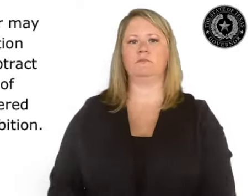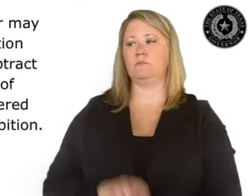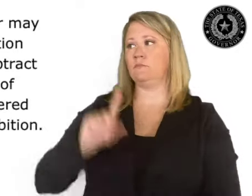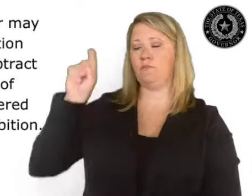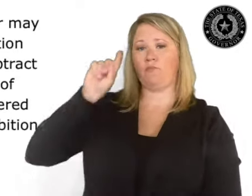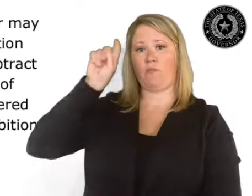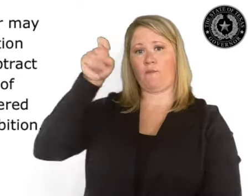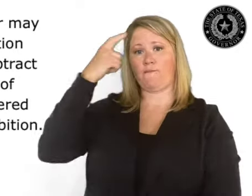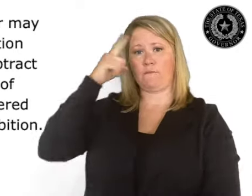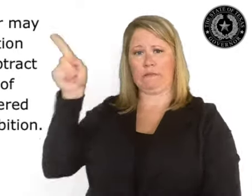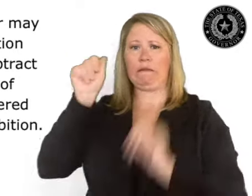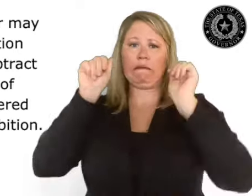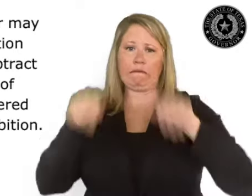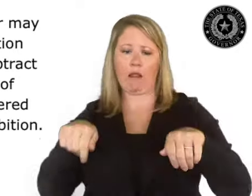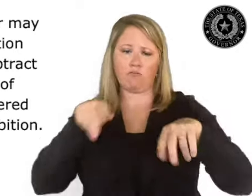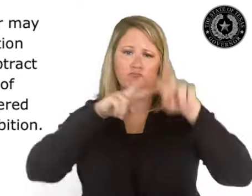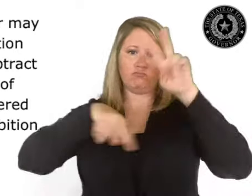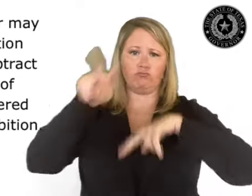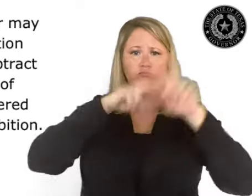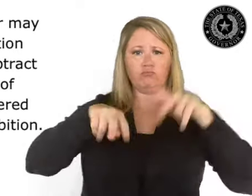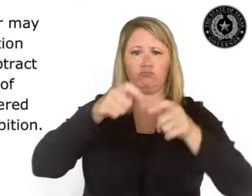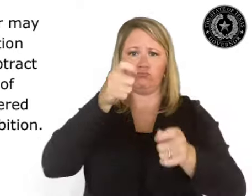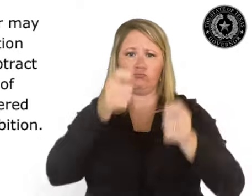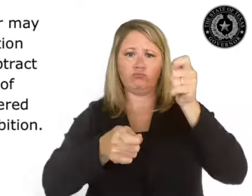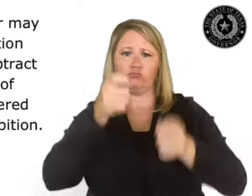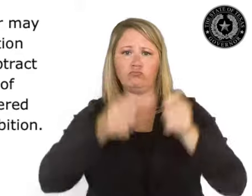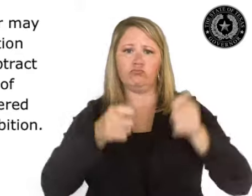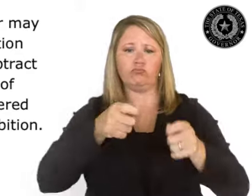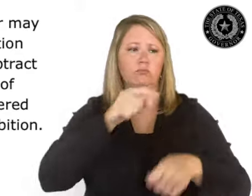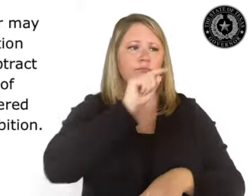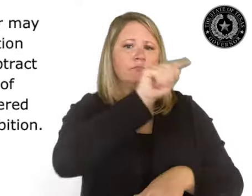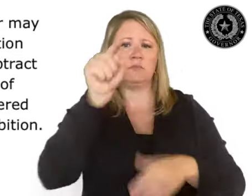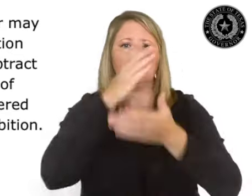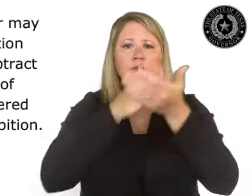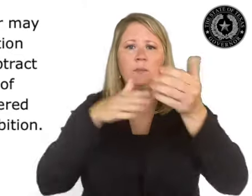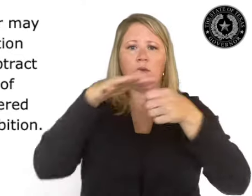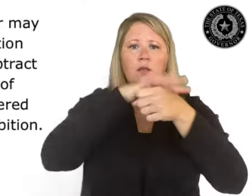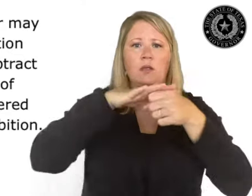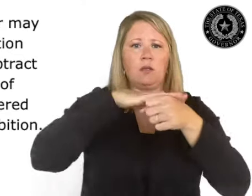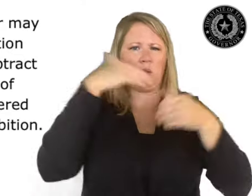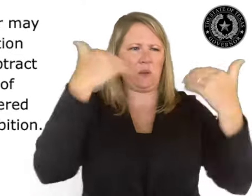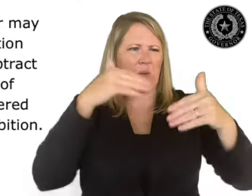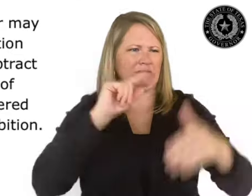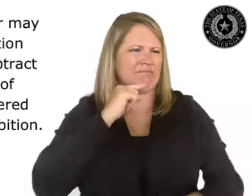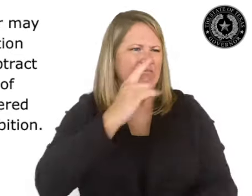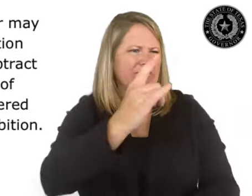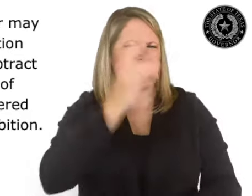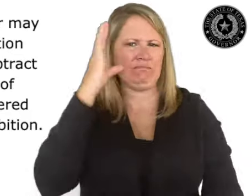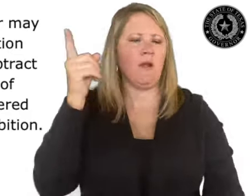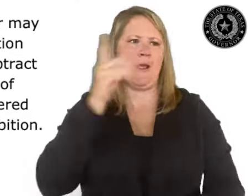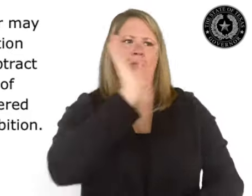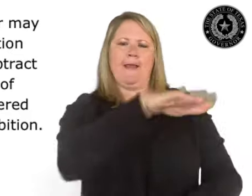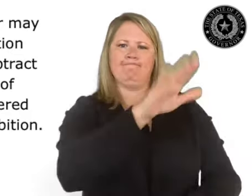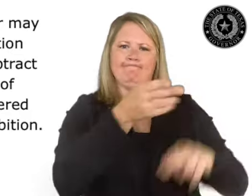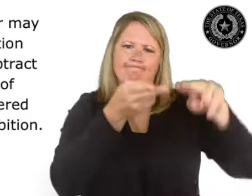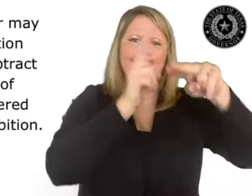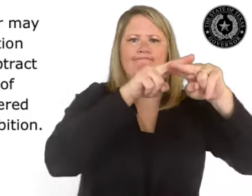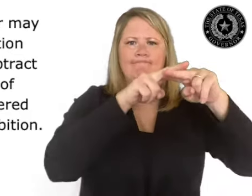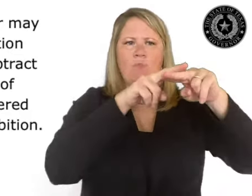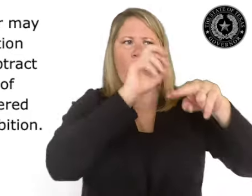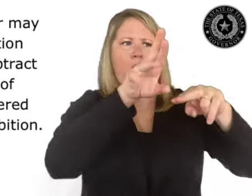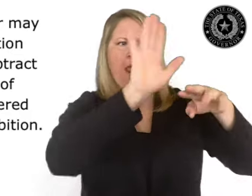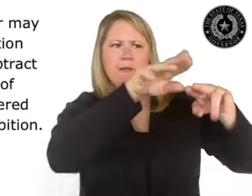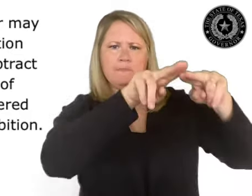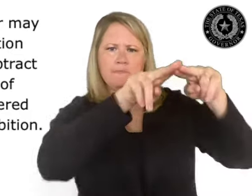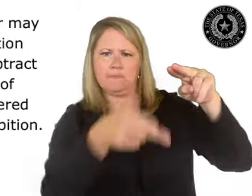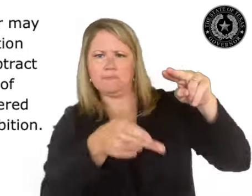The Governor may, by proclamation, add to or subtract from the list of counties covered by this prohibition.